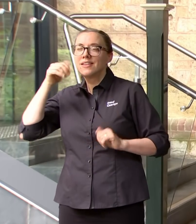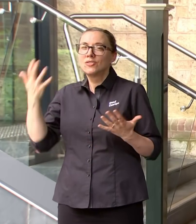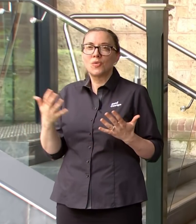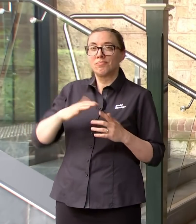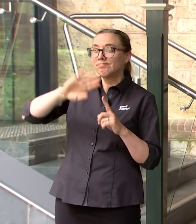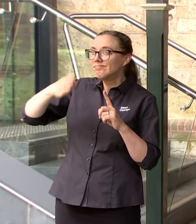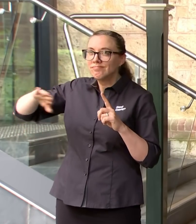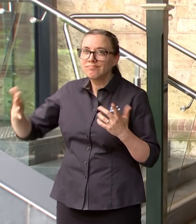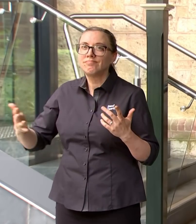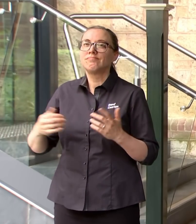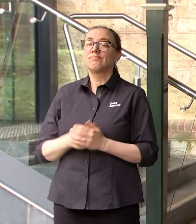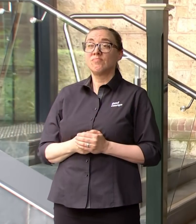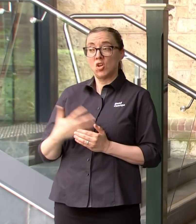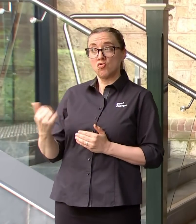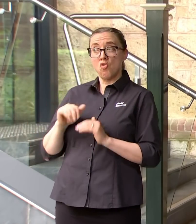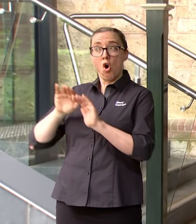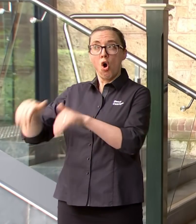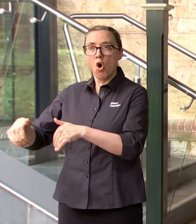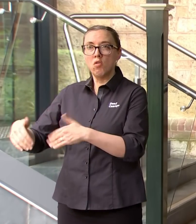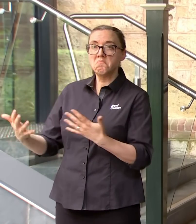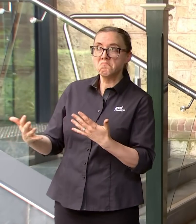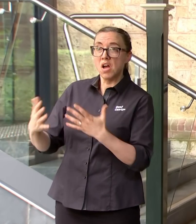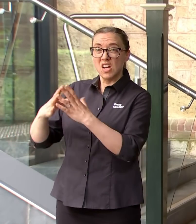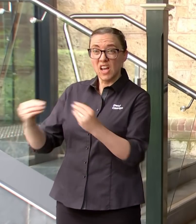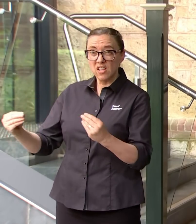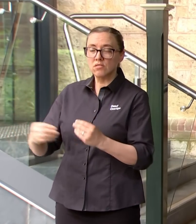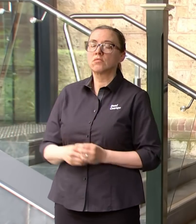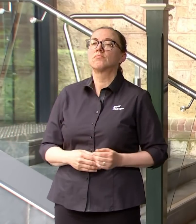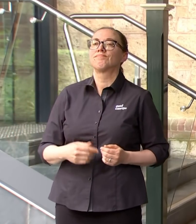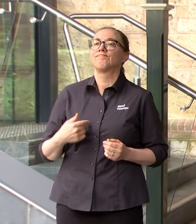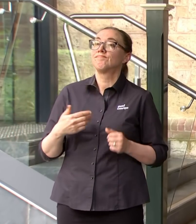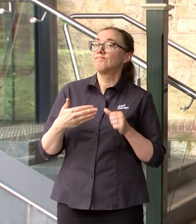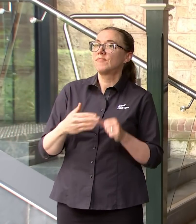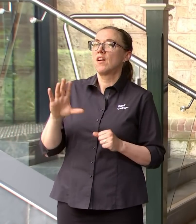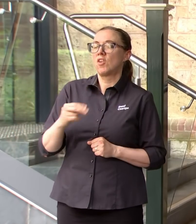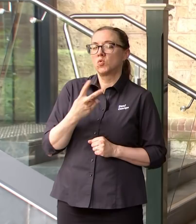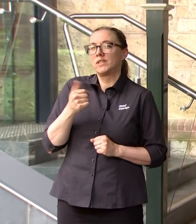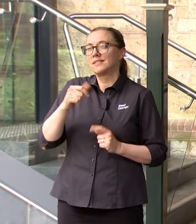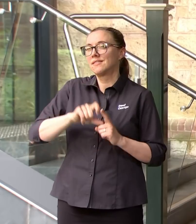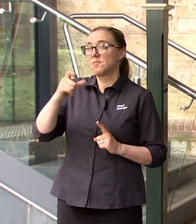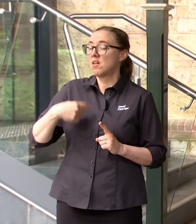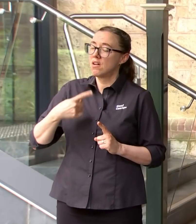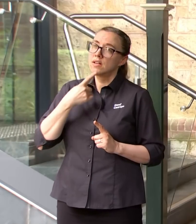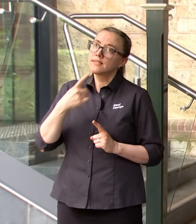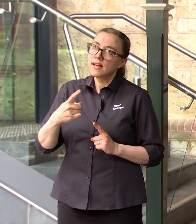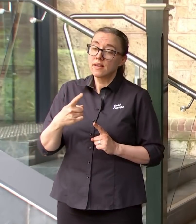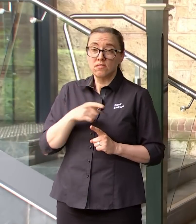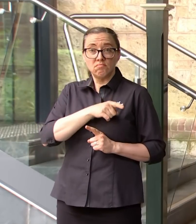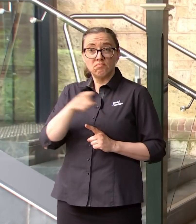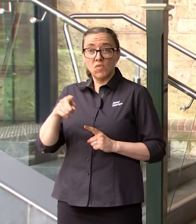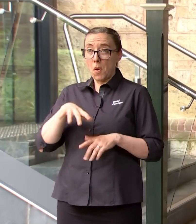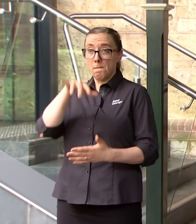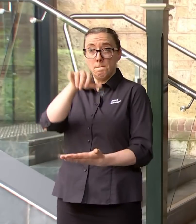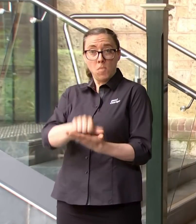So we've been very clear on this since the 26th of December. If people already have their bookings in place then we think that they should honour